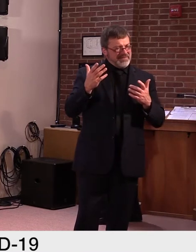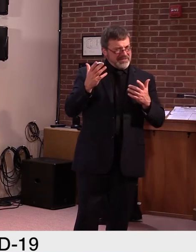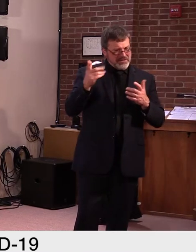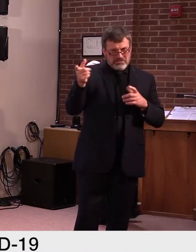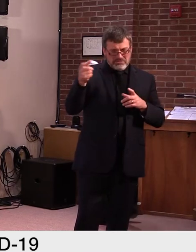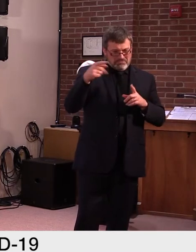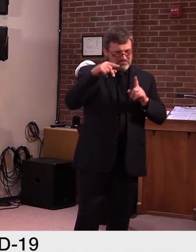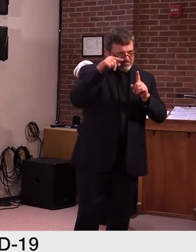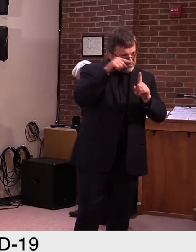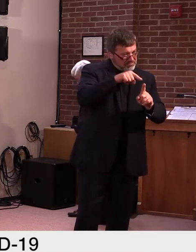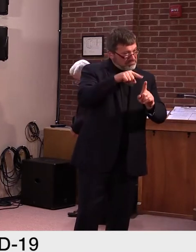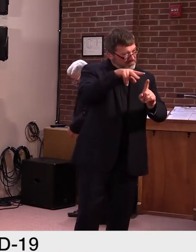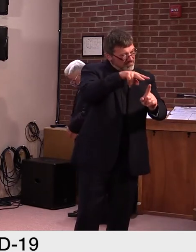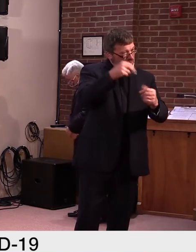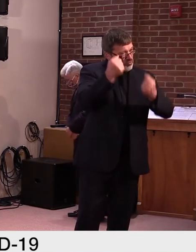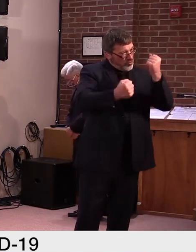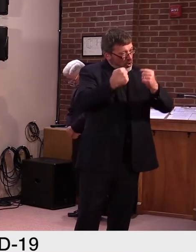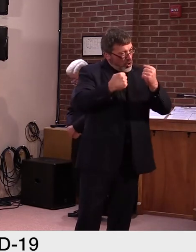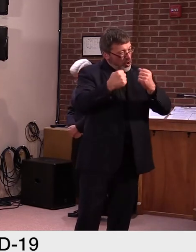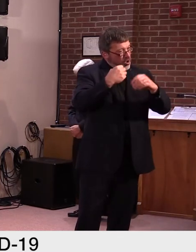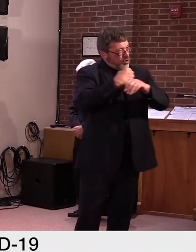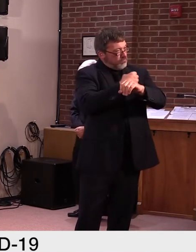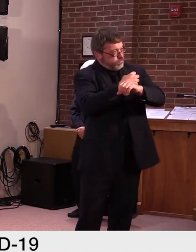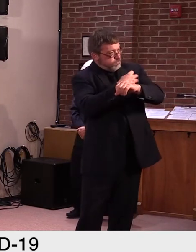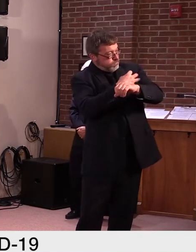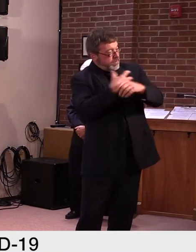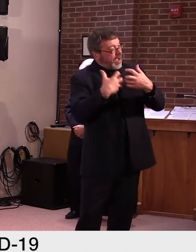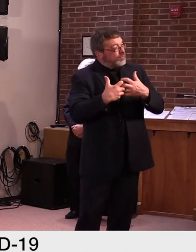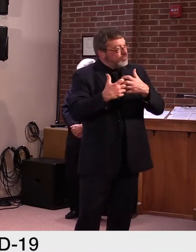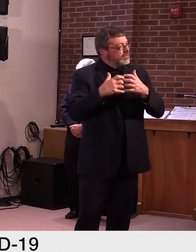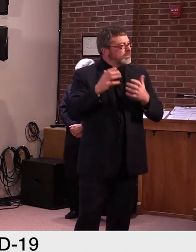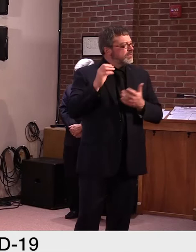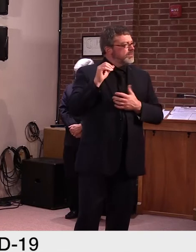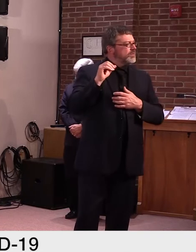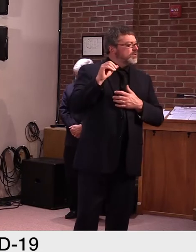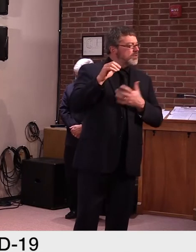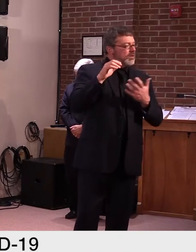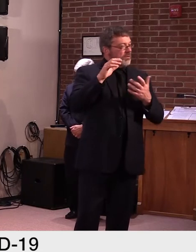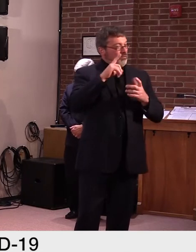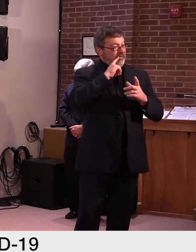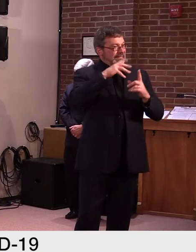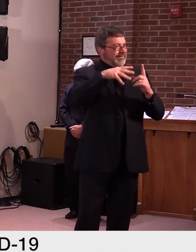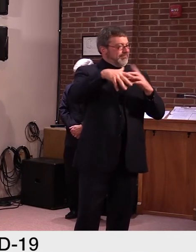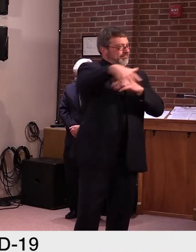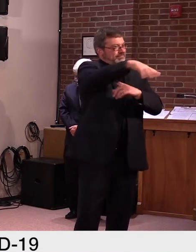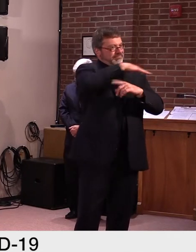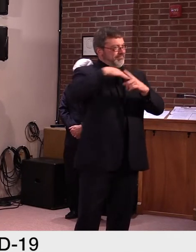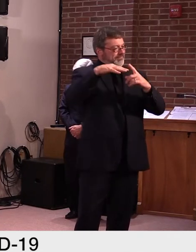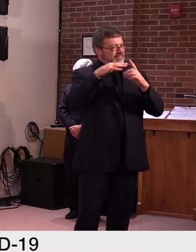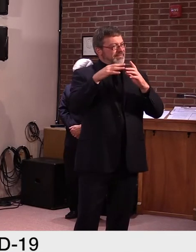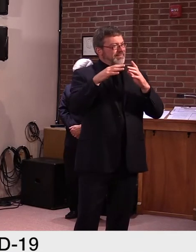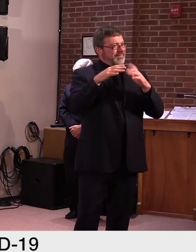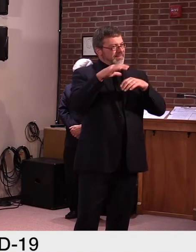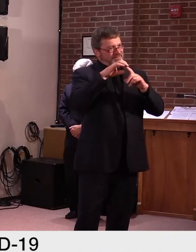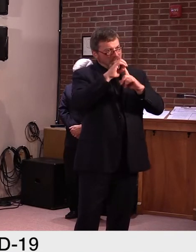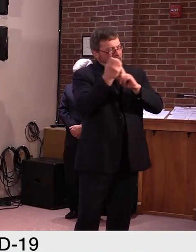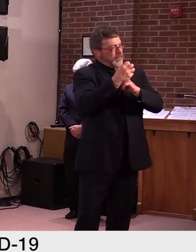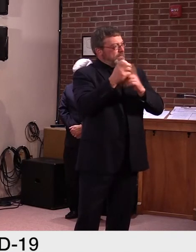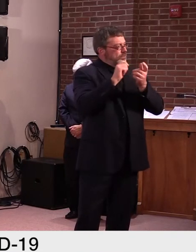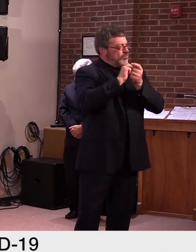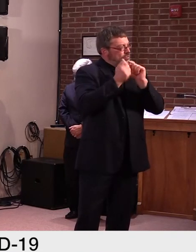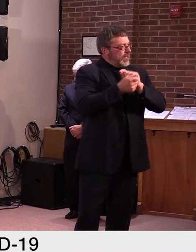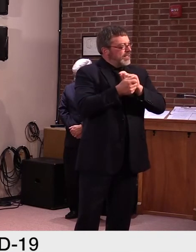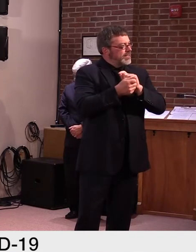uh, some of this climate change can be attributed to, uh, the Milankovitch cycles and, and, and other things.